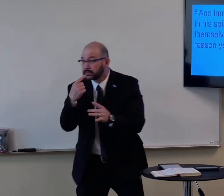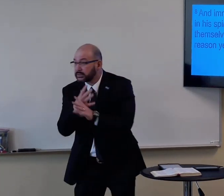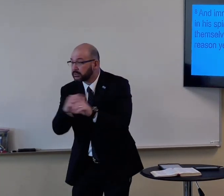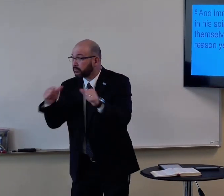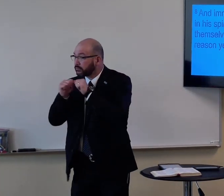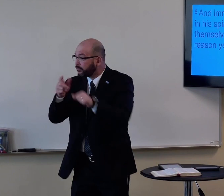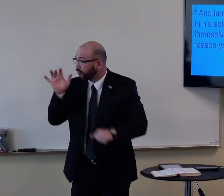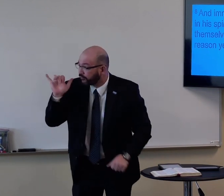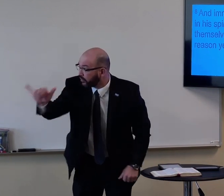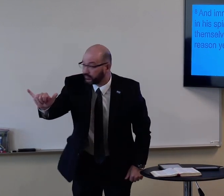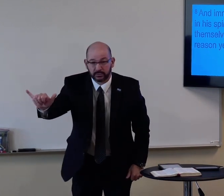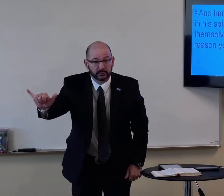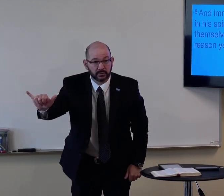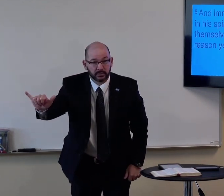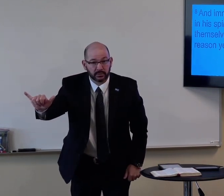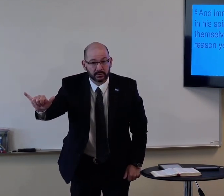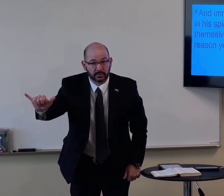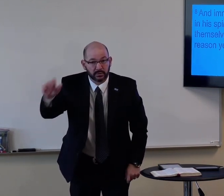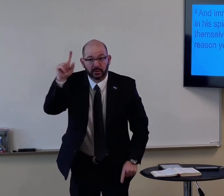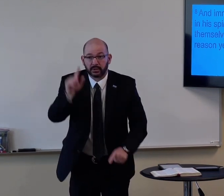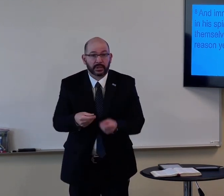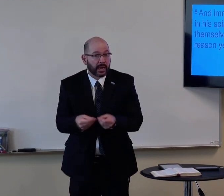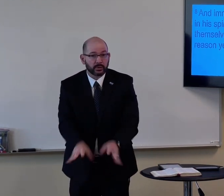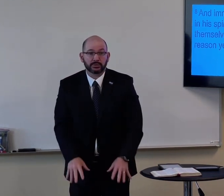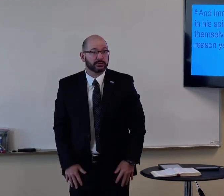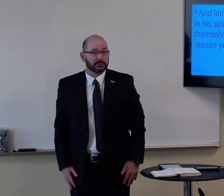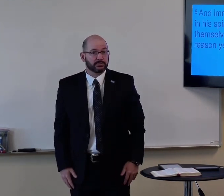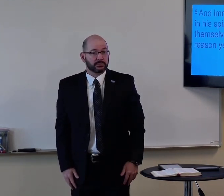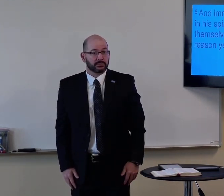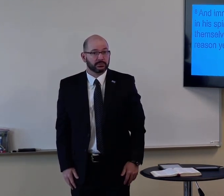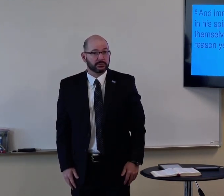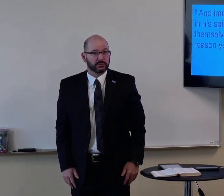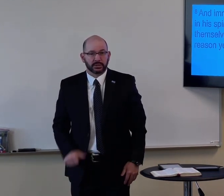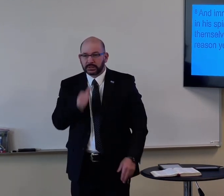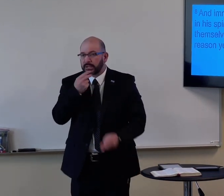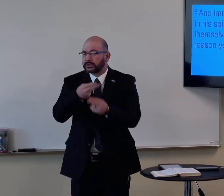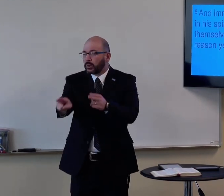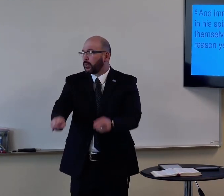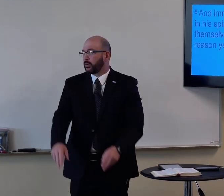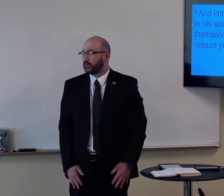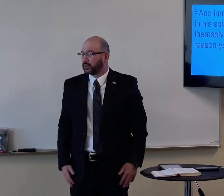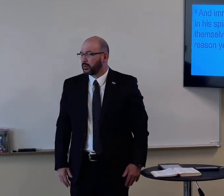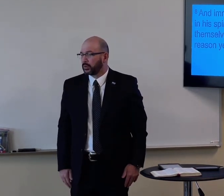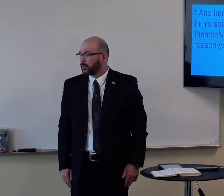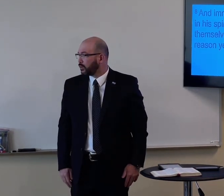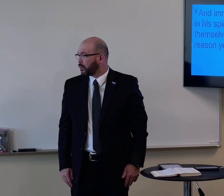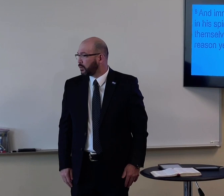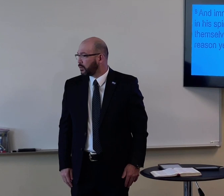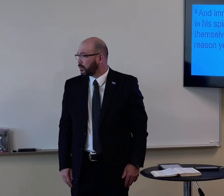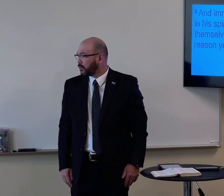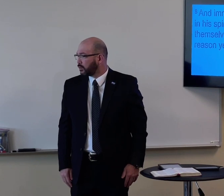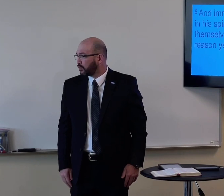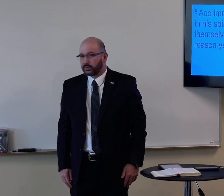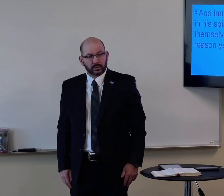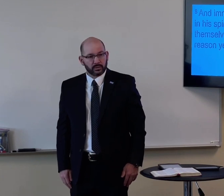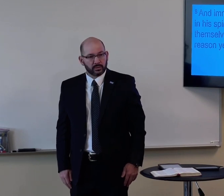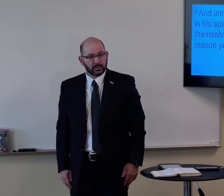The Bible says that salvation is forever. It's not something that you can lose. It's not a short term thing.